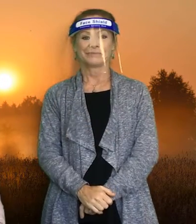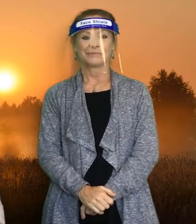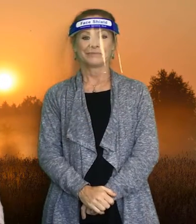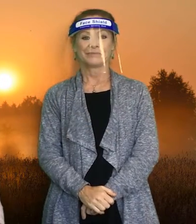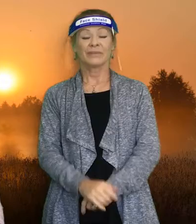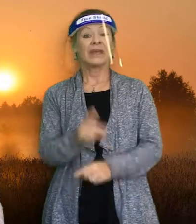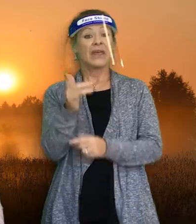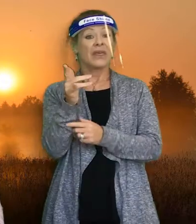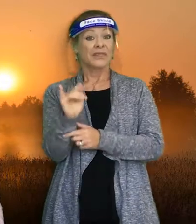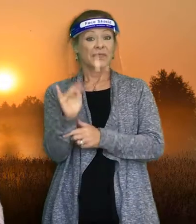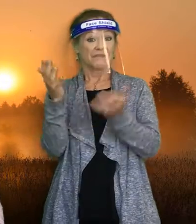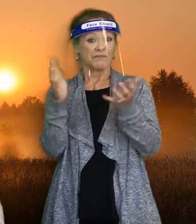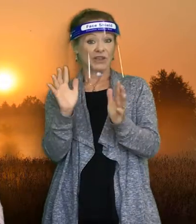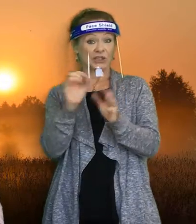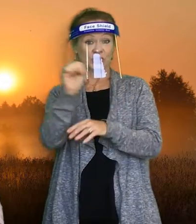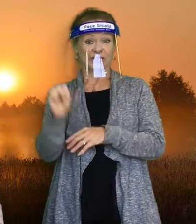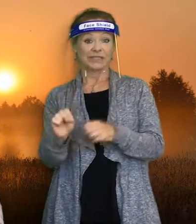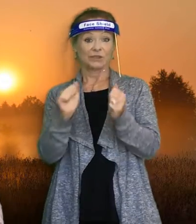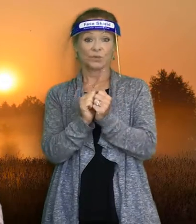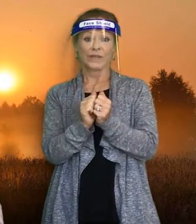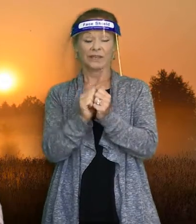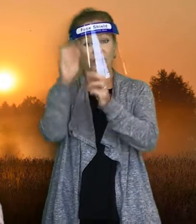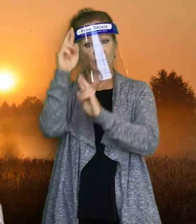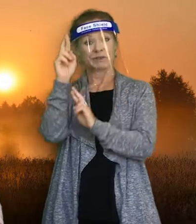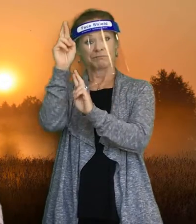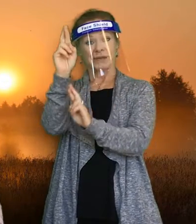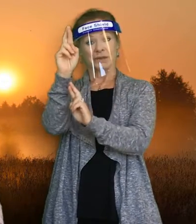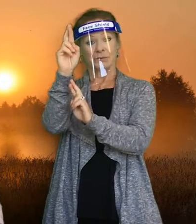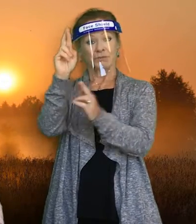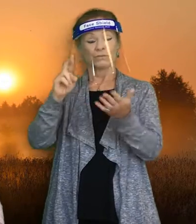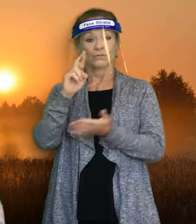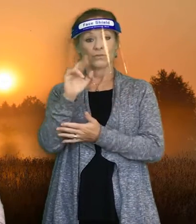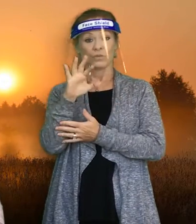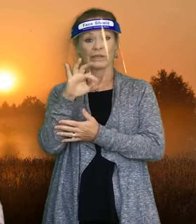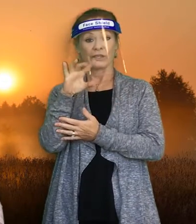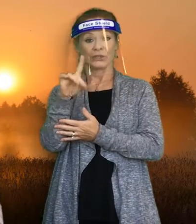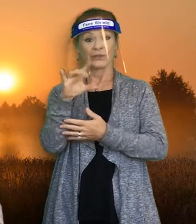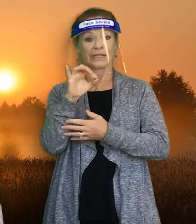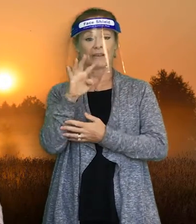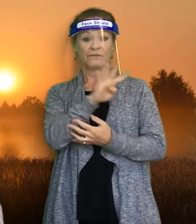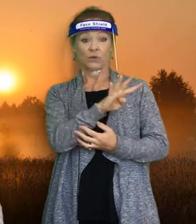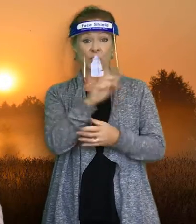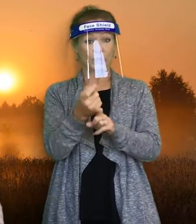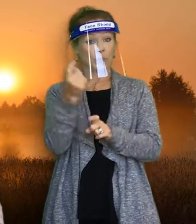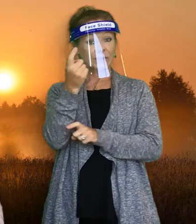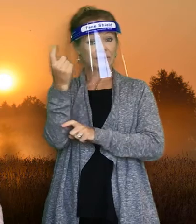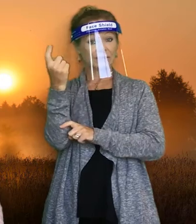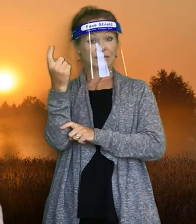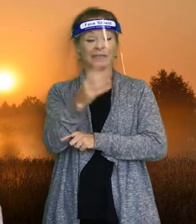They finished the season with a respectable record of four wins